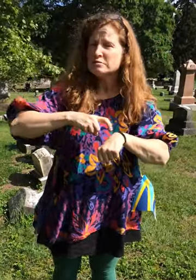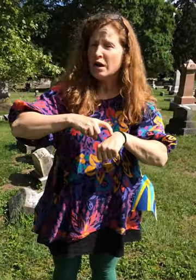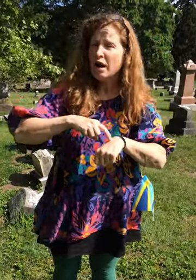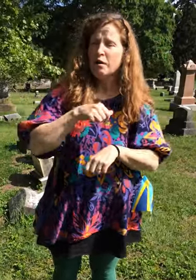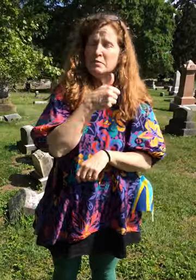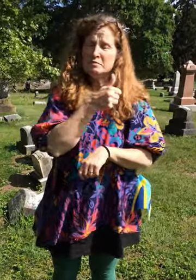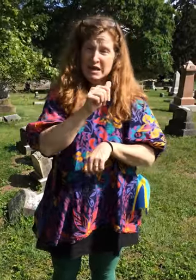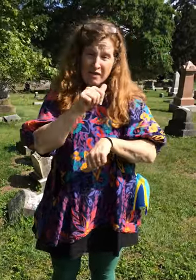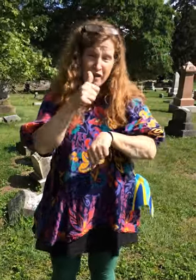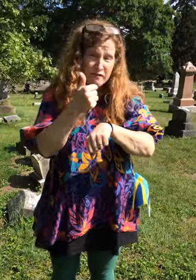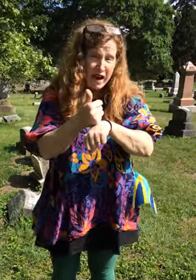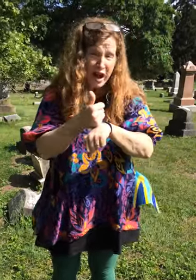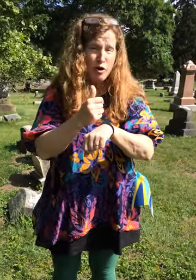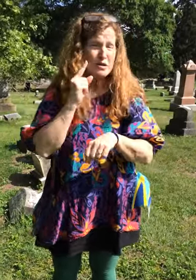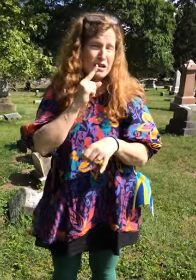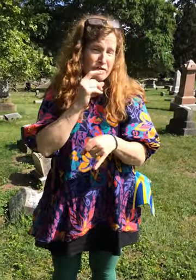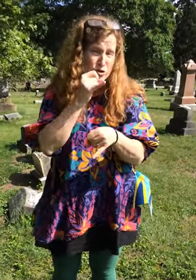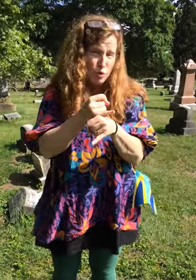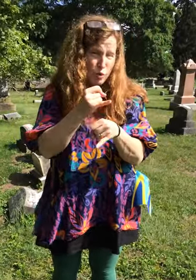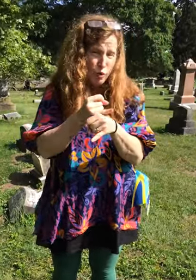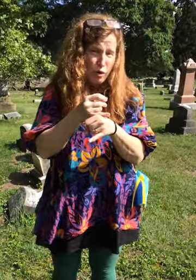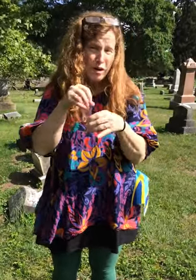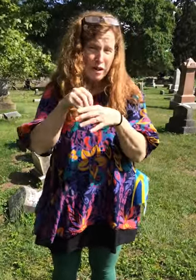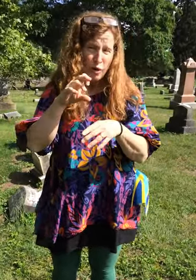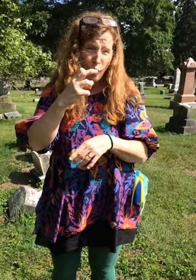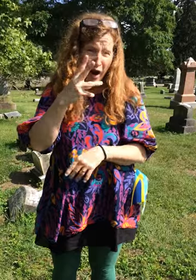No, I'm not sure. When did you look at your schedule next?